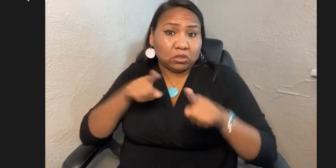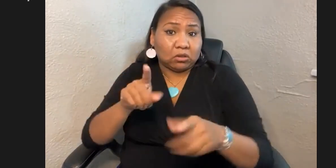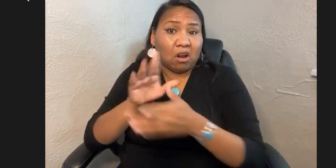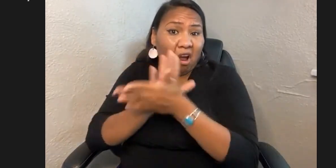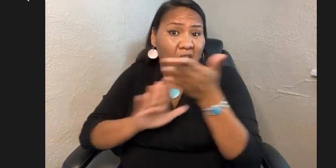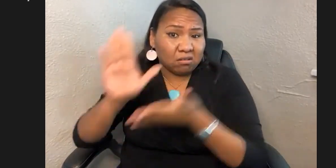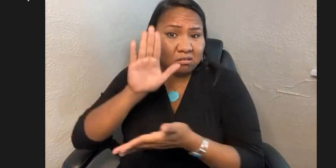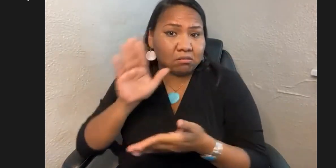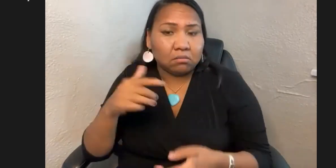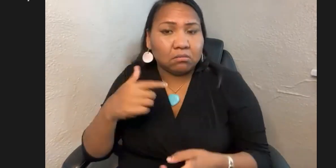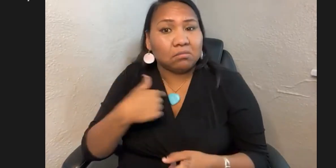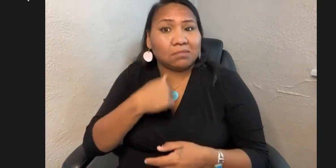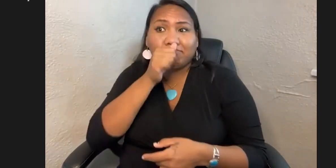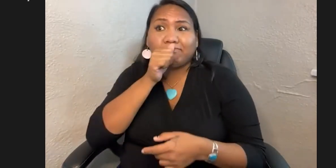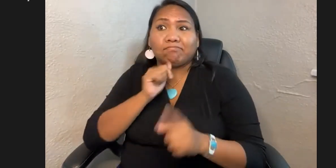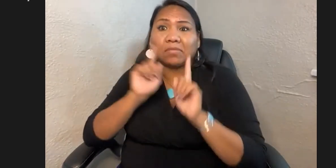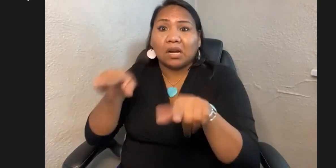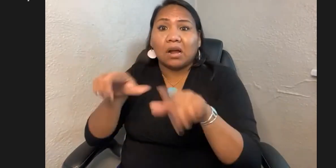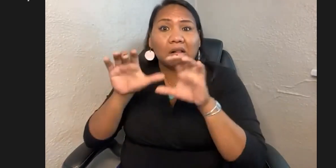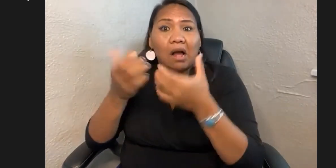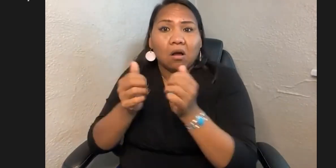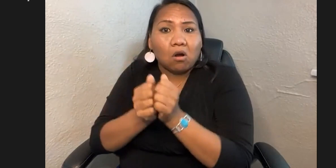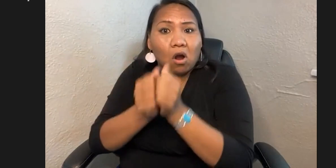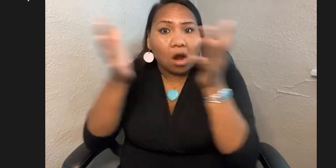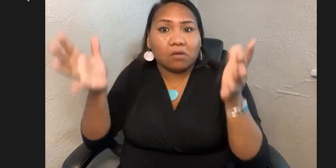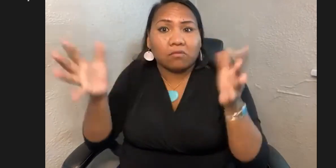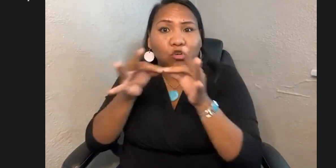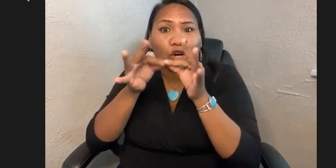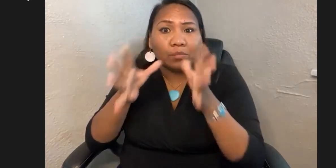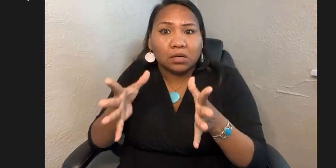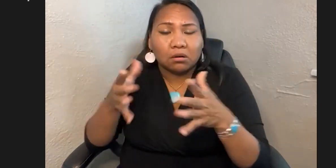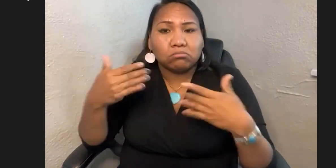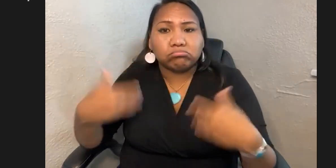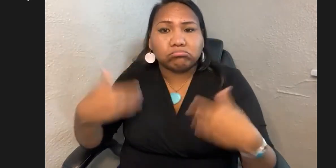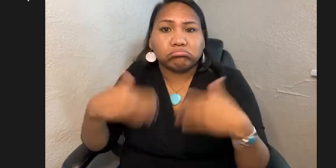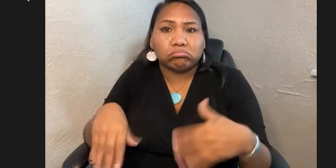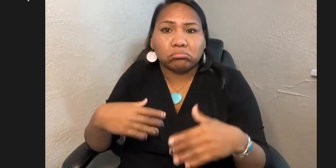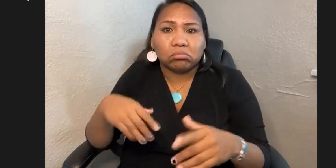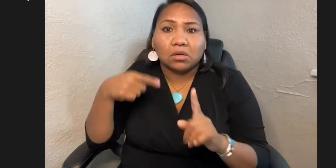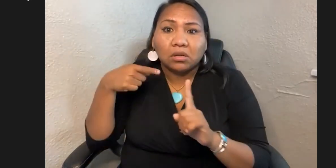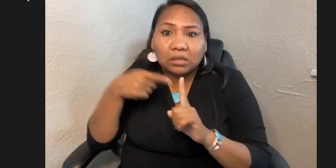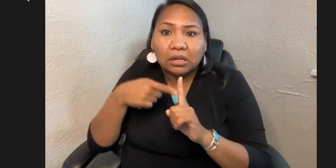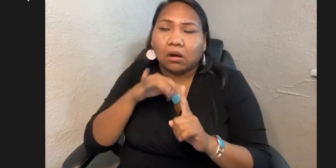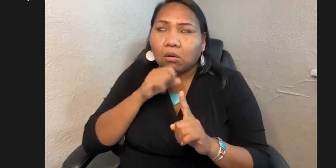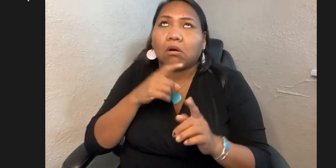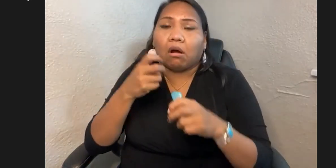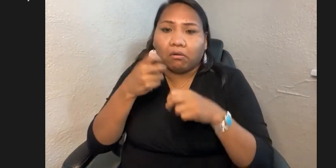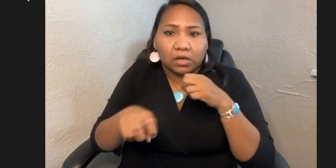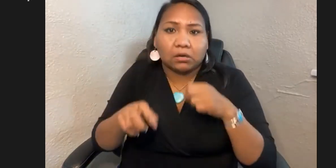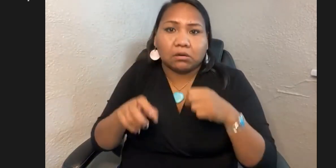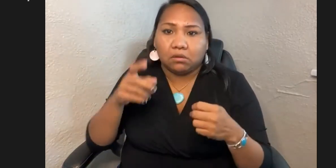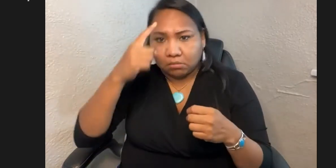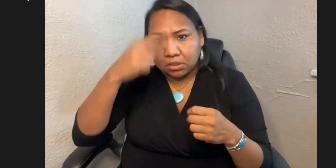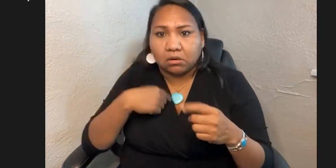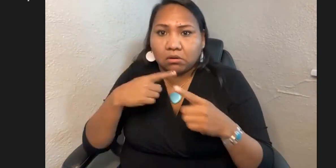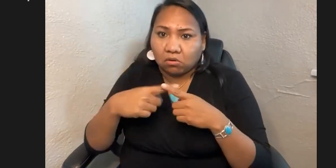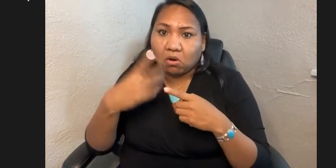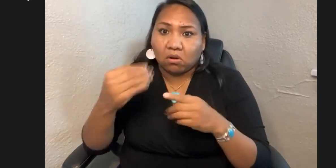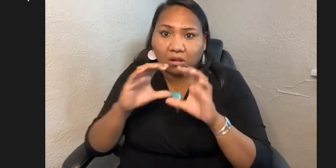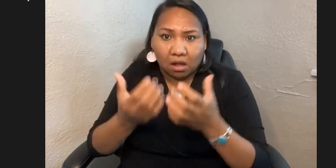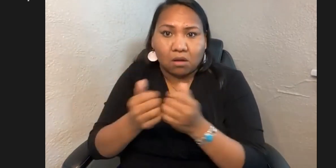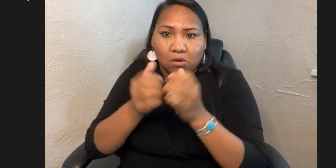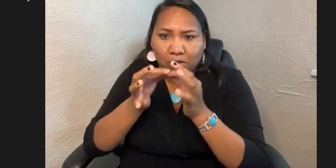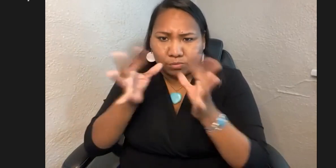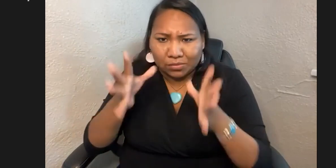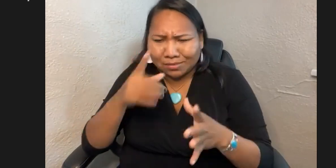There were a lot of experiences that I had during my college years where I would, for example, I'd go to class and there would be no sign language interpreter